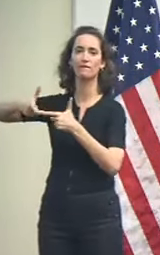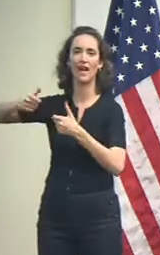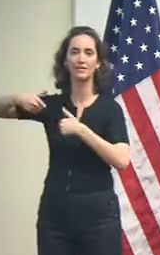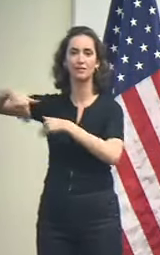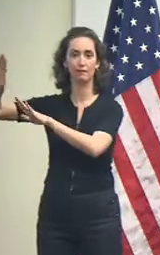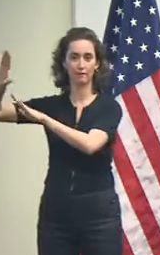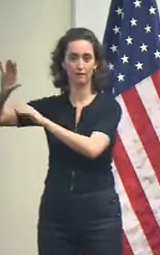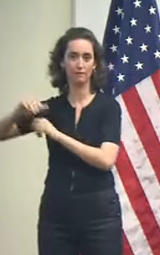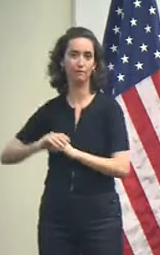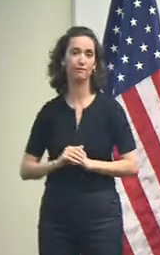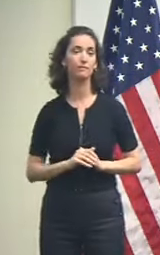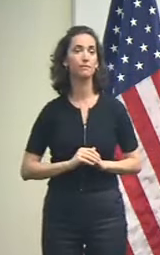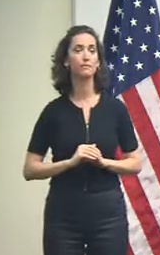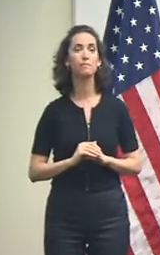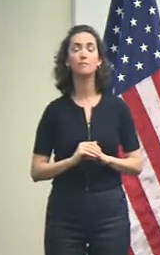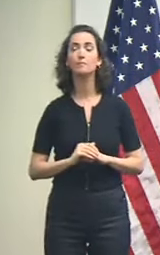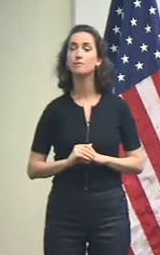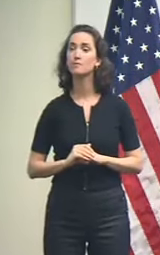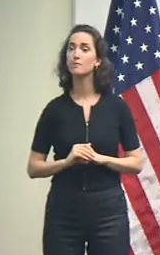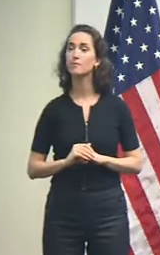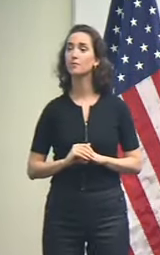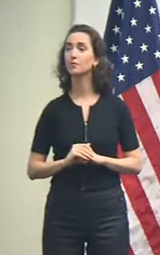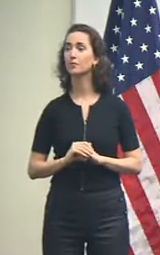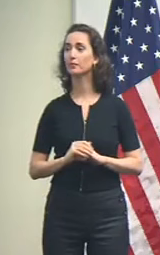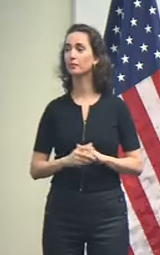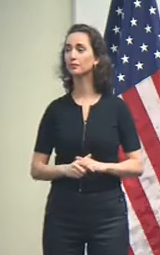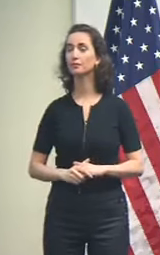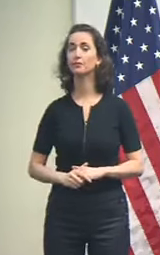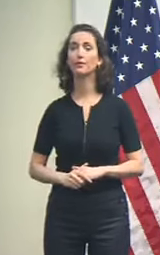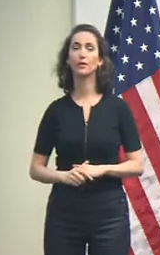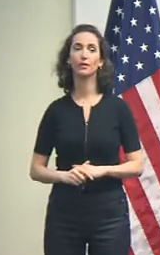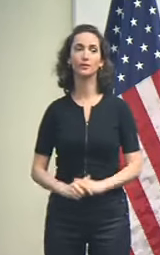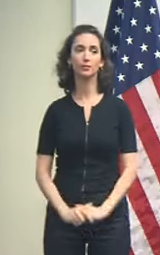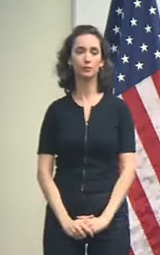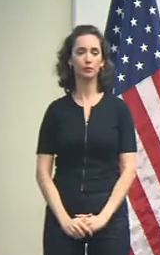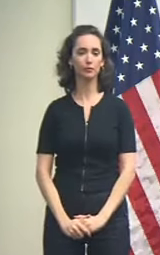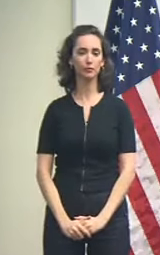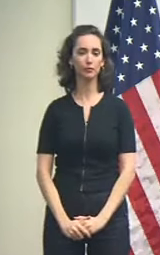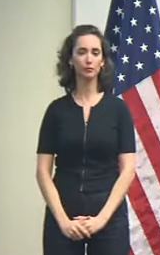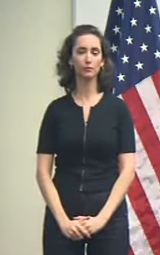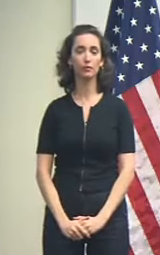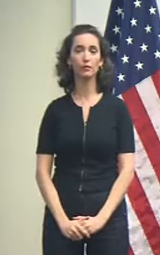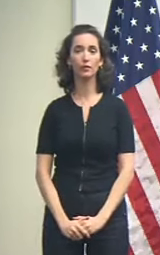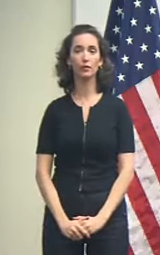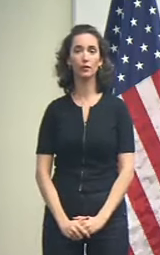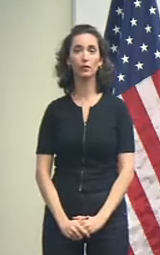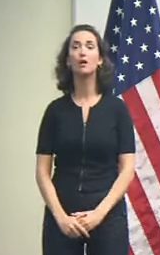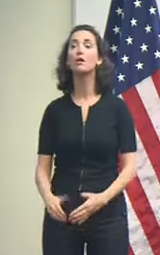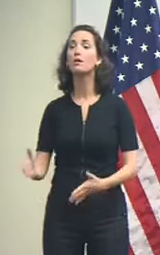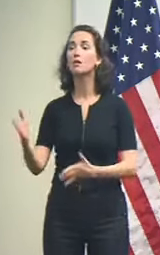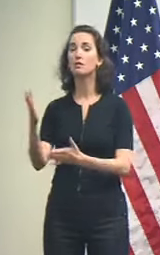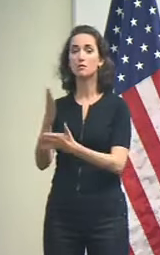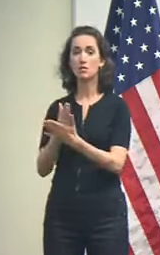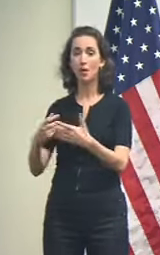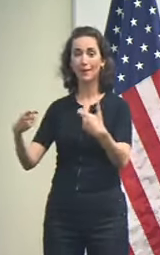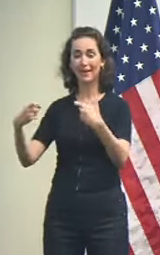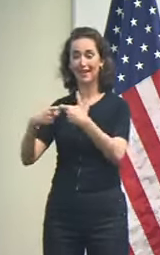Obviously, we're concerned about any power outages that might not be easily and quickly